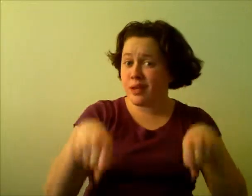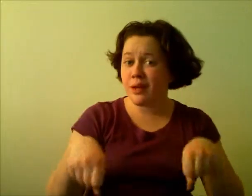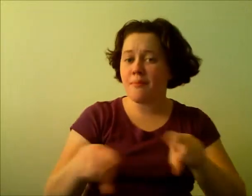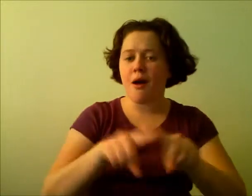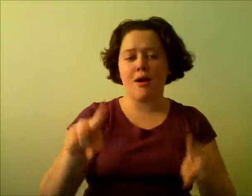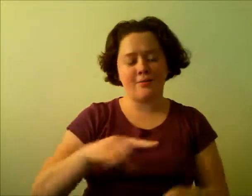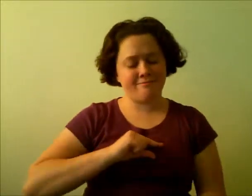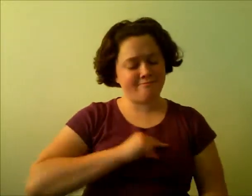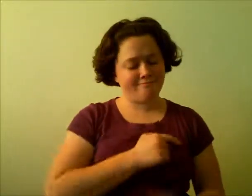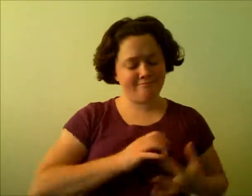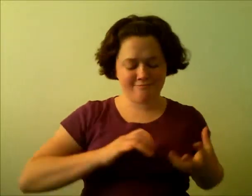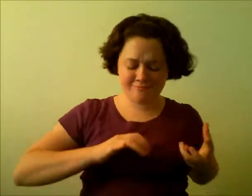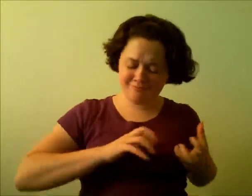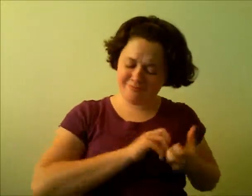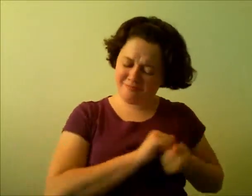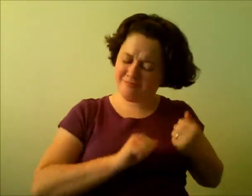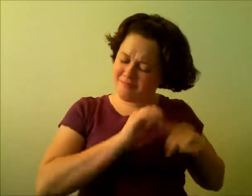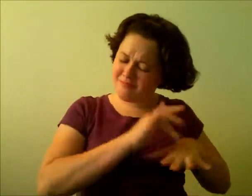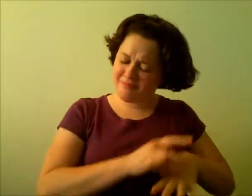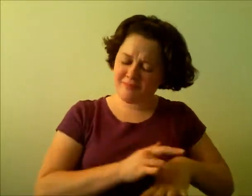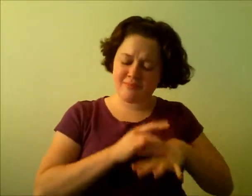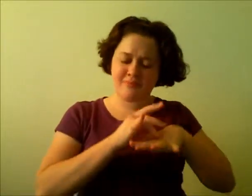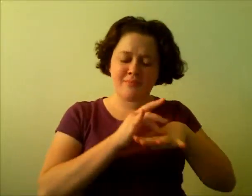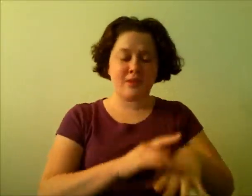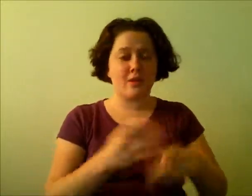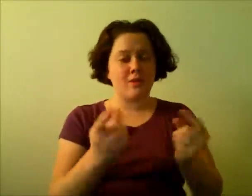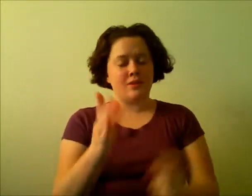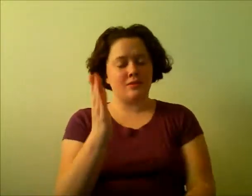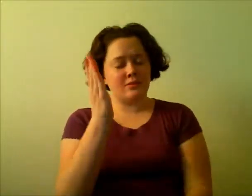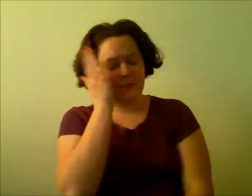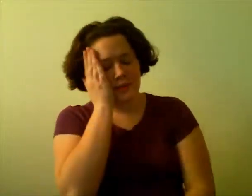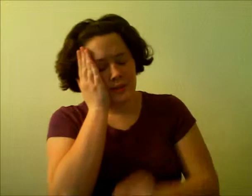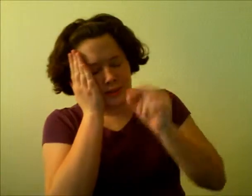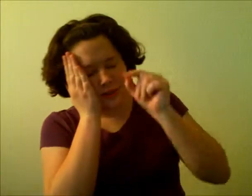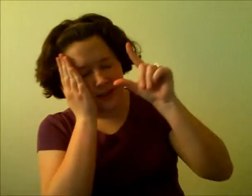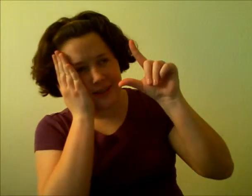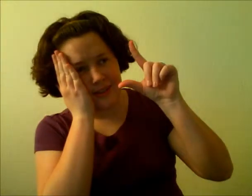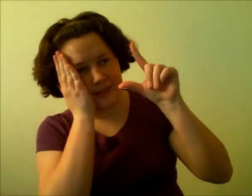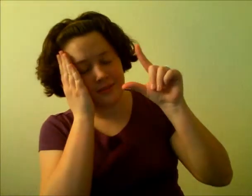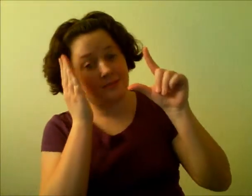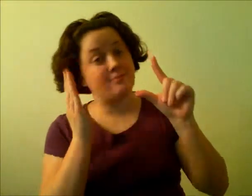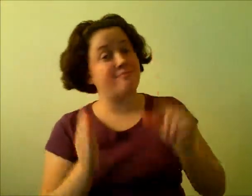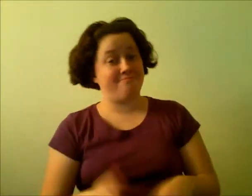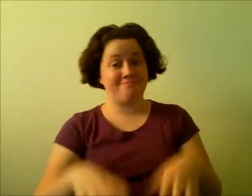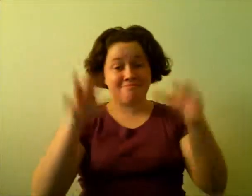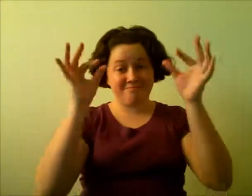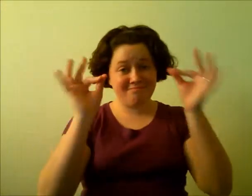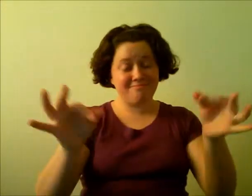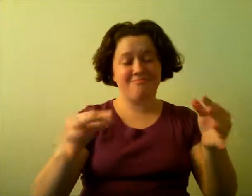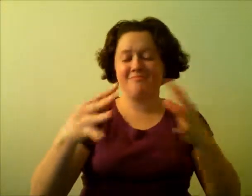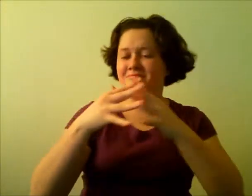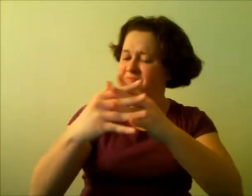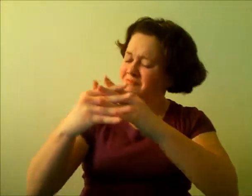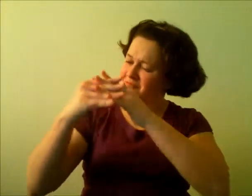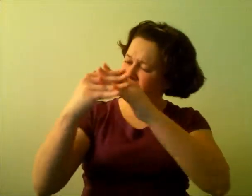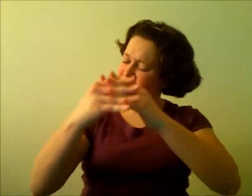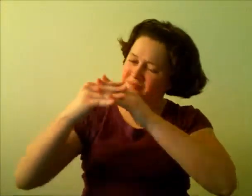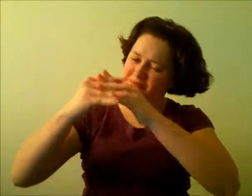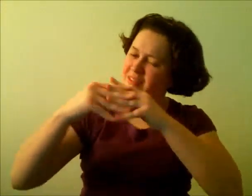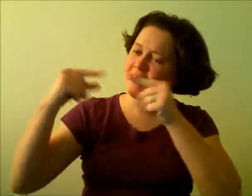But kill does a job on each and every man's song And when your head is the pillow with the knife on You can bet your life that it's gonna be a